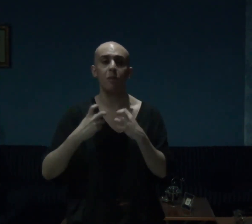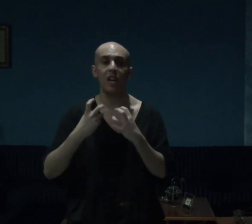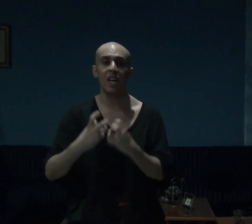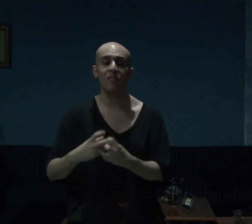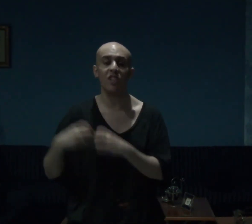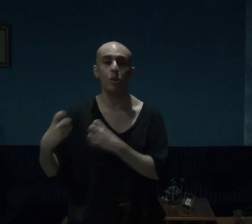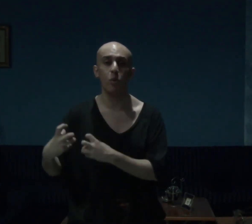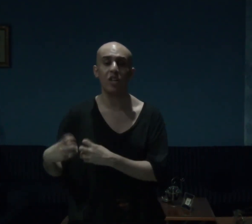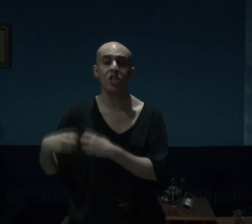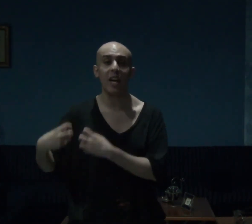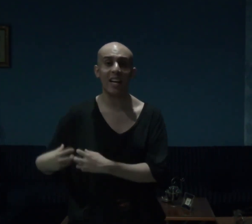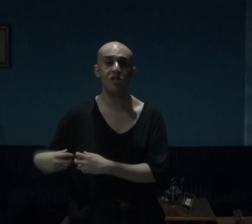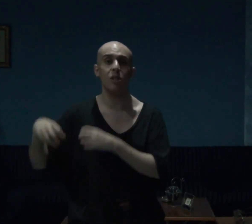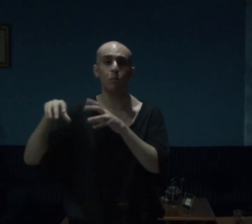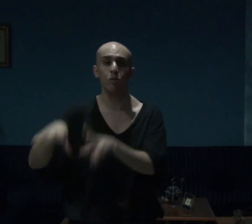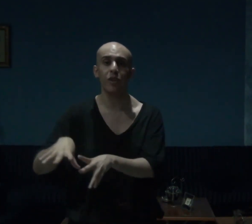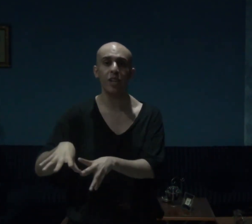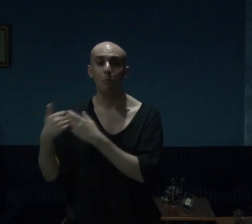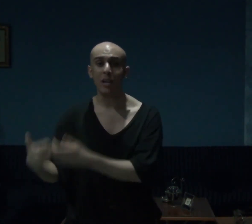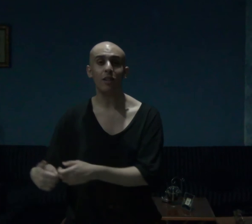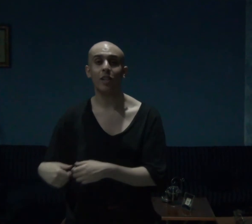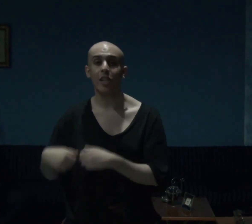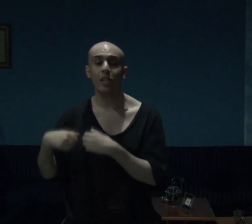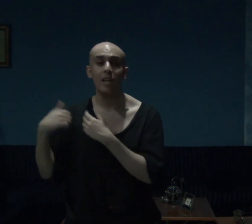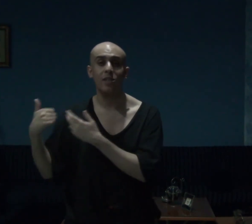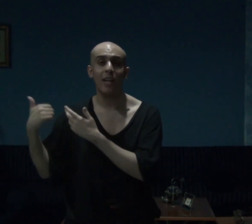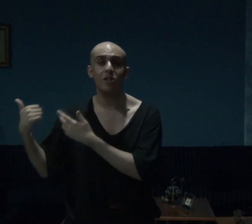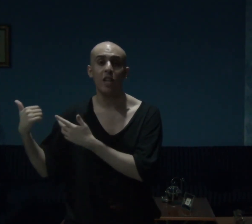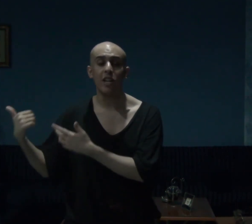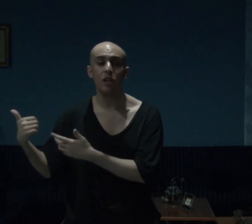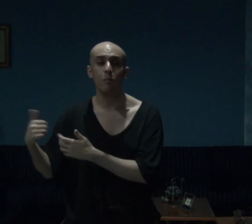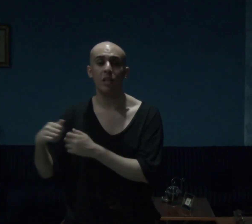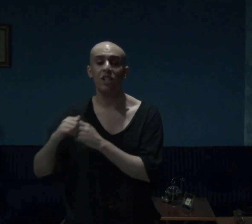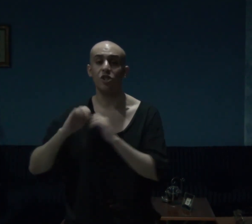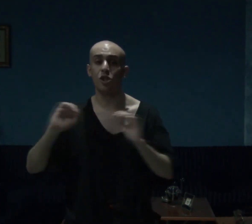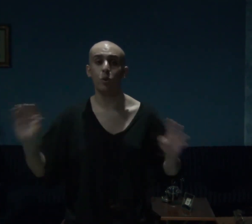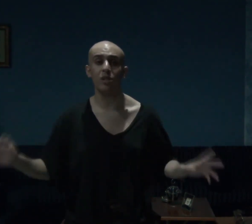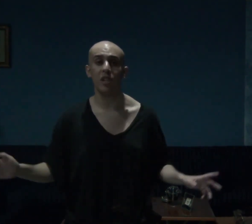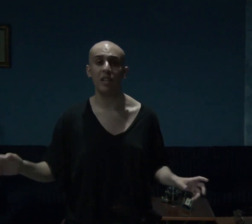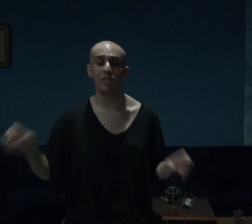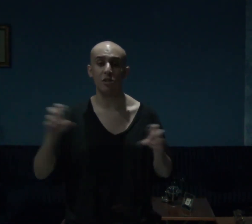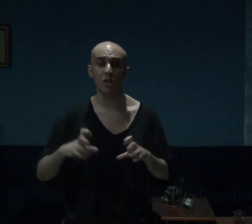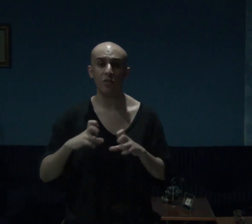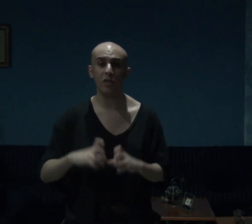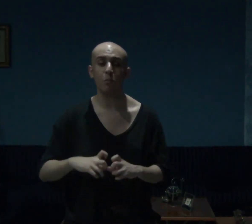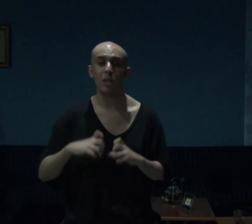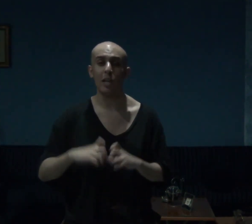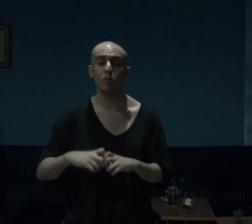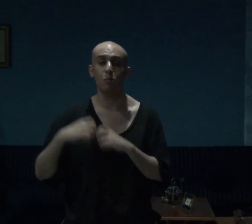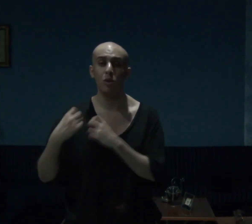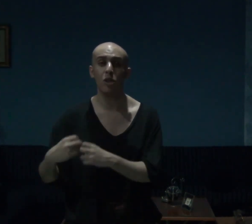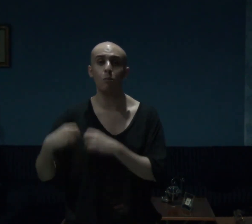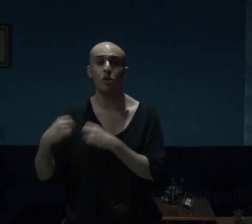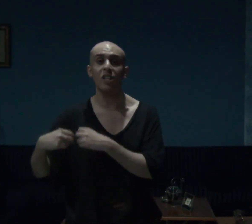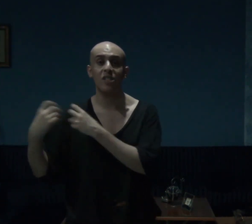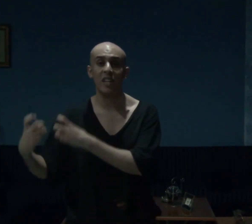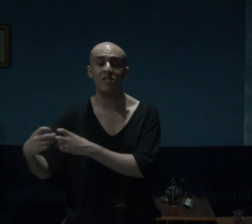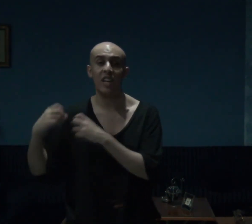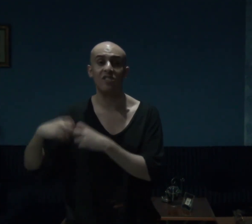behaves and the way she acts in the movie madeline as alice akerman is so intense this film becomes more and more intense as